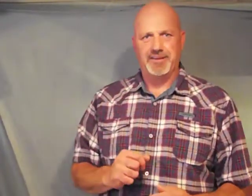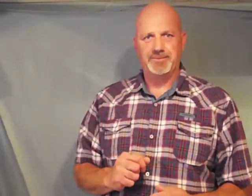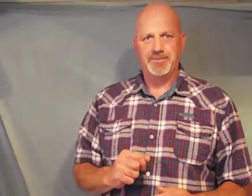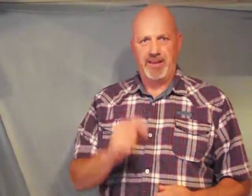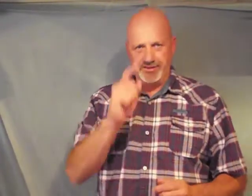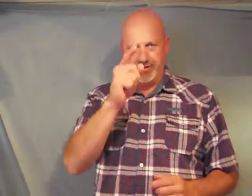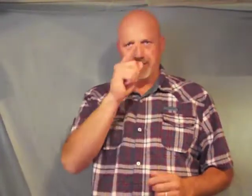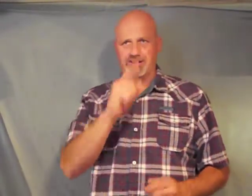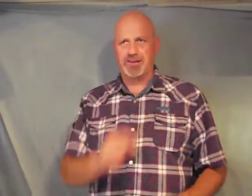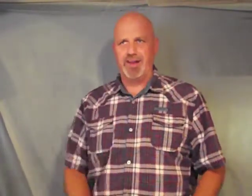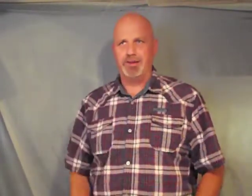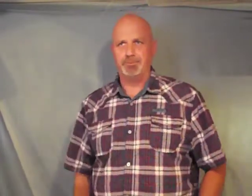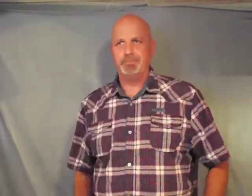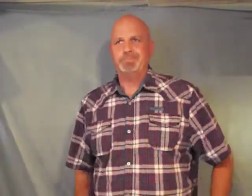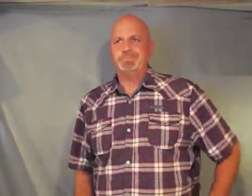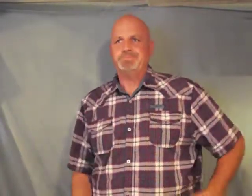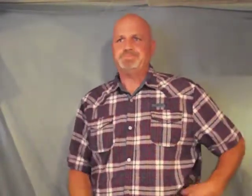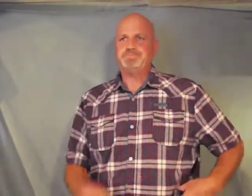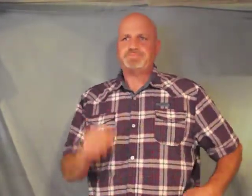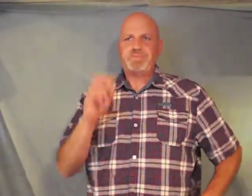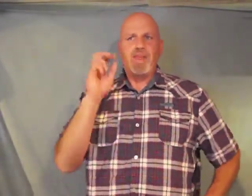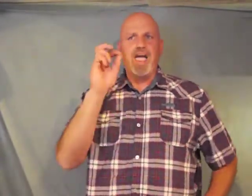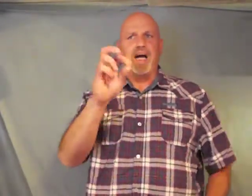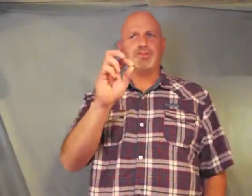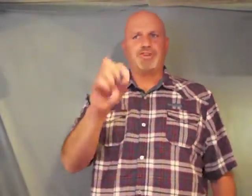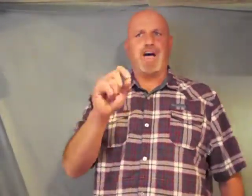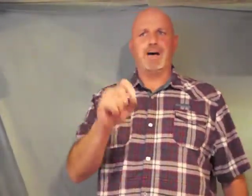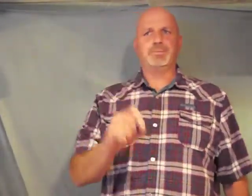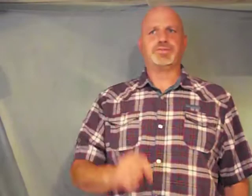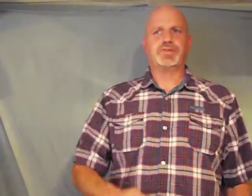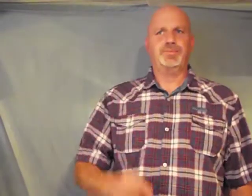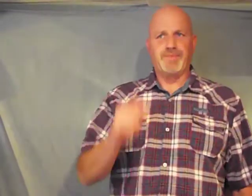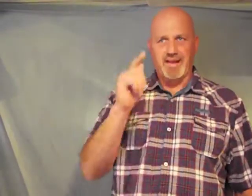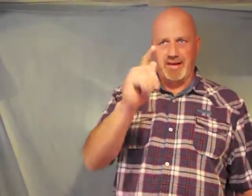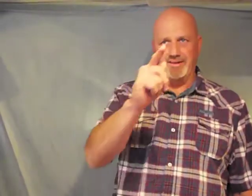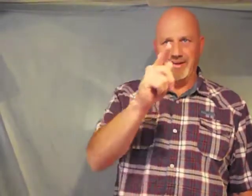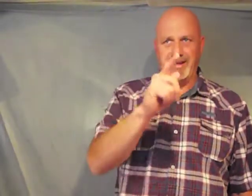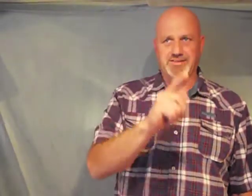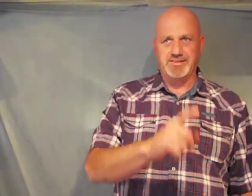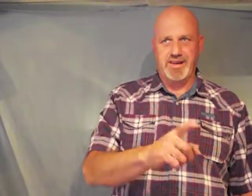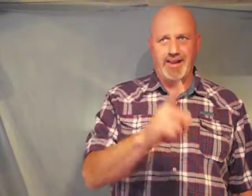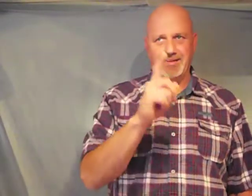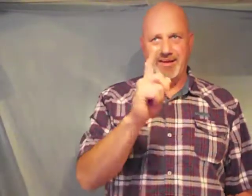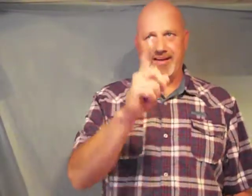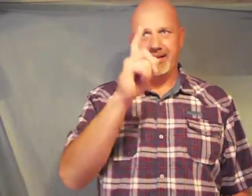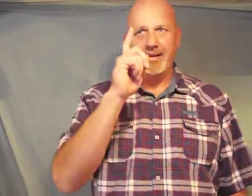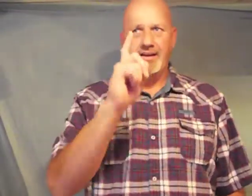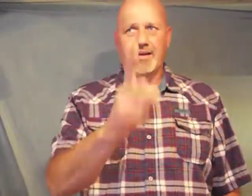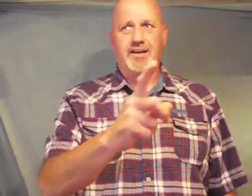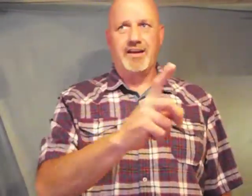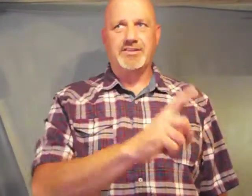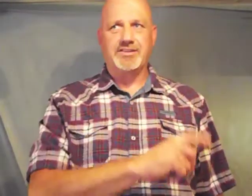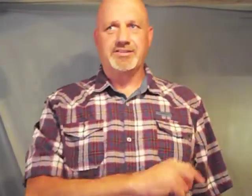in Jesus name our jobs Ecclesiastes 9 10 Colossians